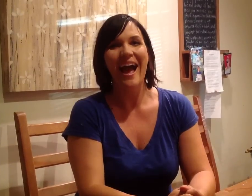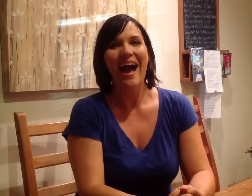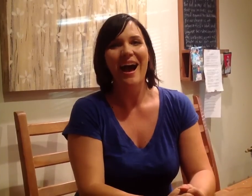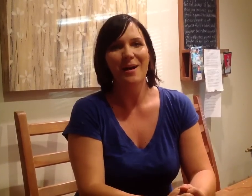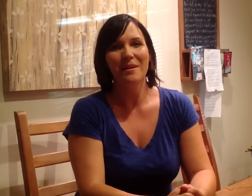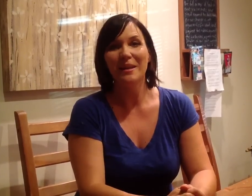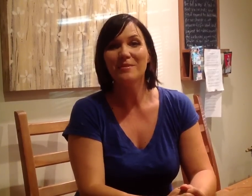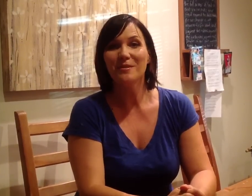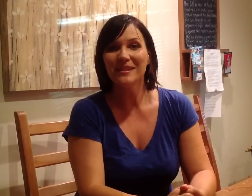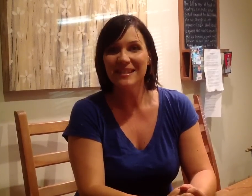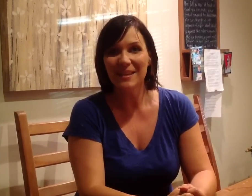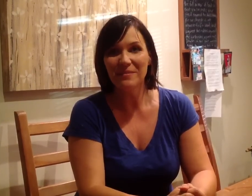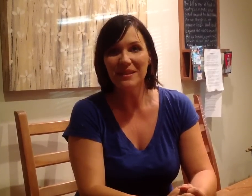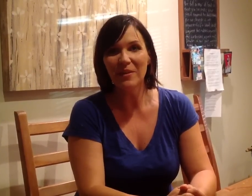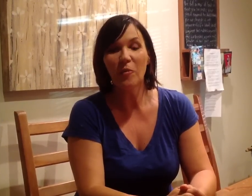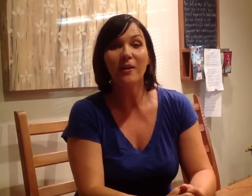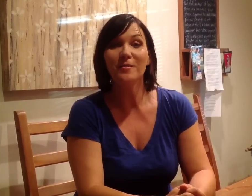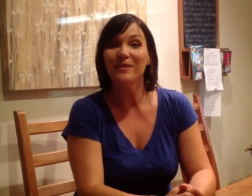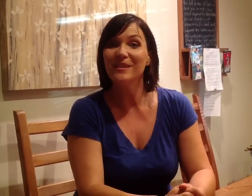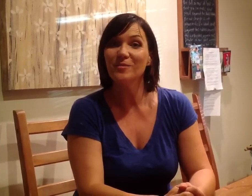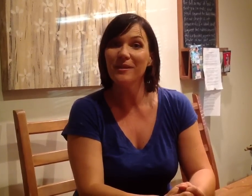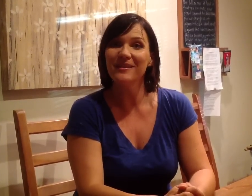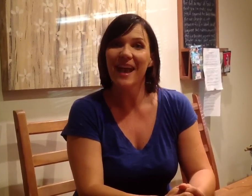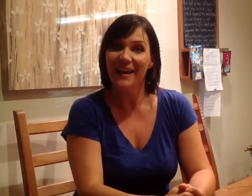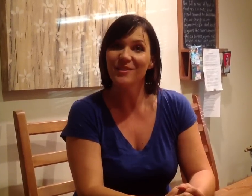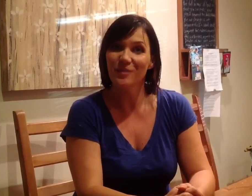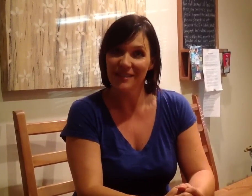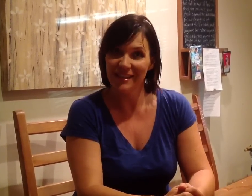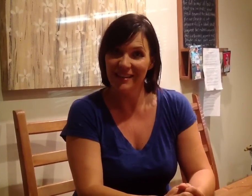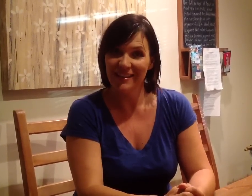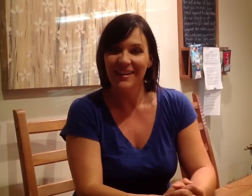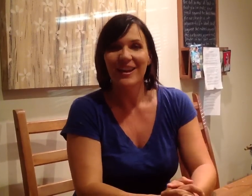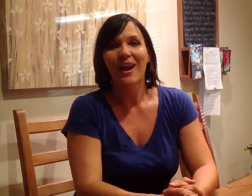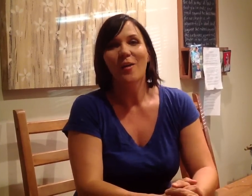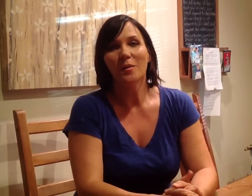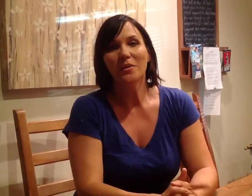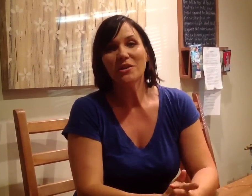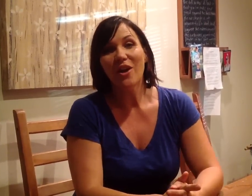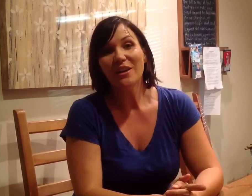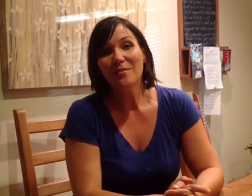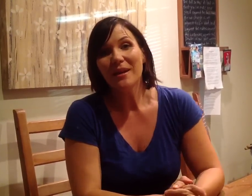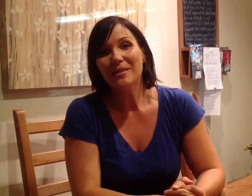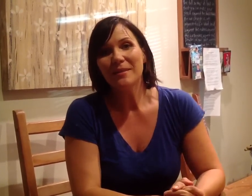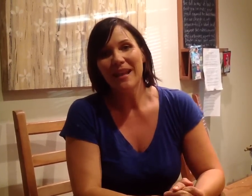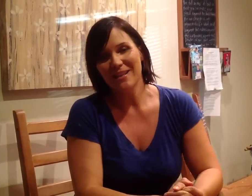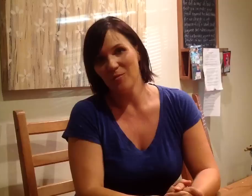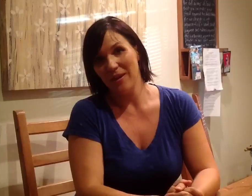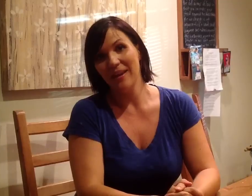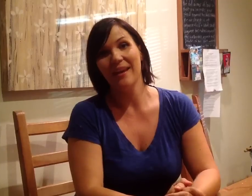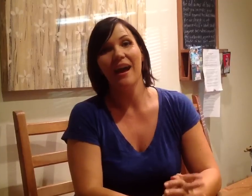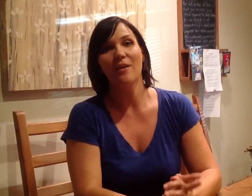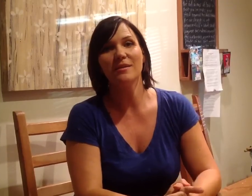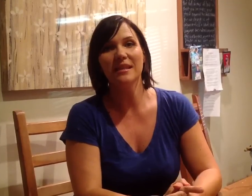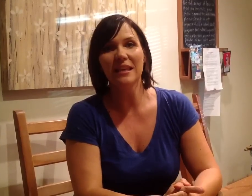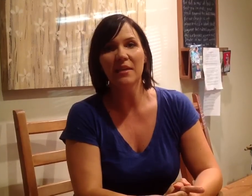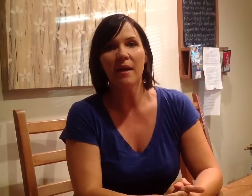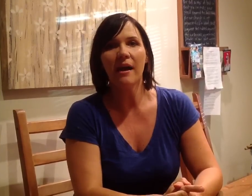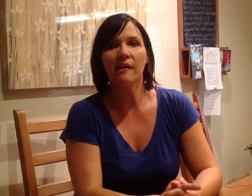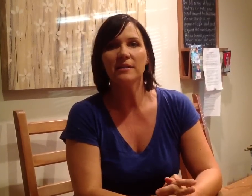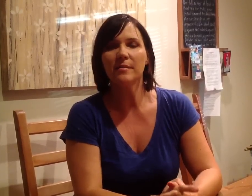Hi, my name is Christy Simpson and welcome to this week's Ask Christy. When we were talking to my husband last week, I was thinking about how some